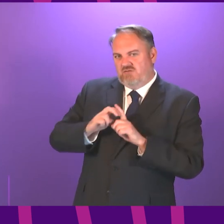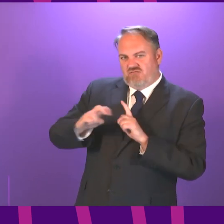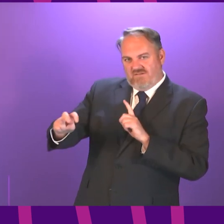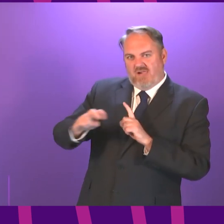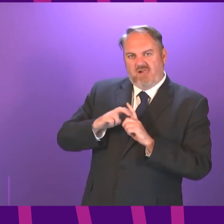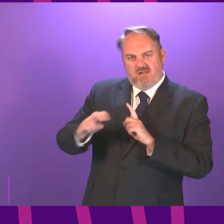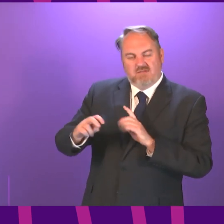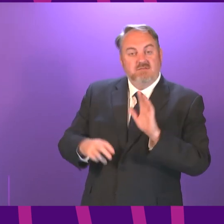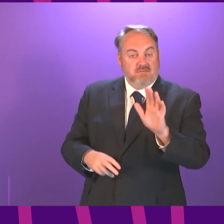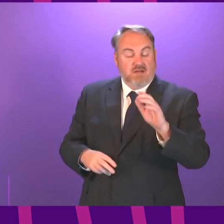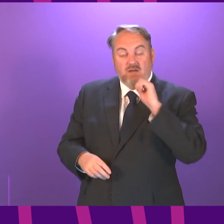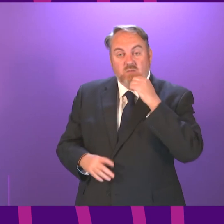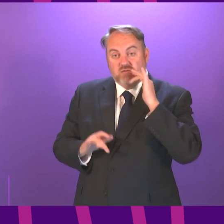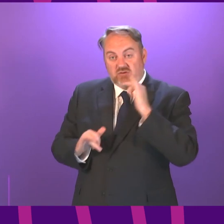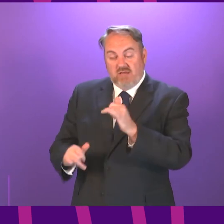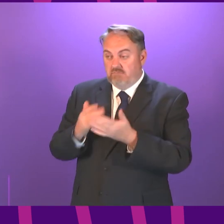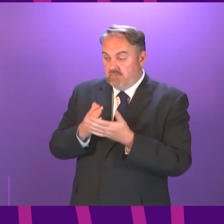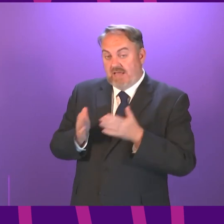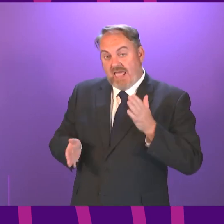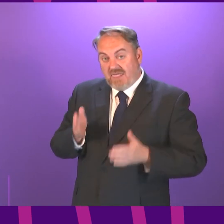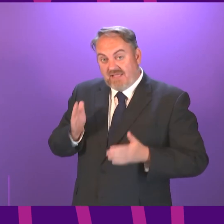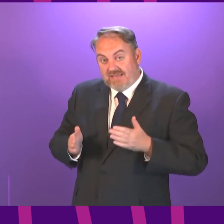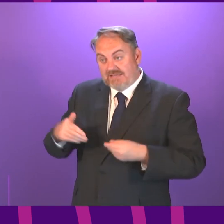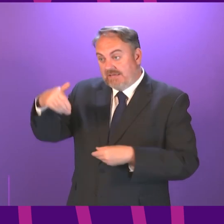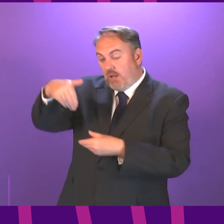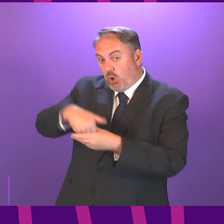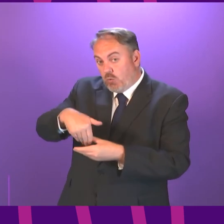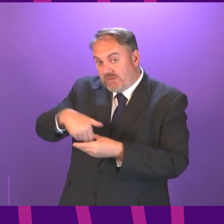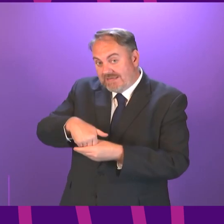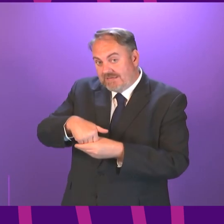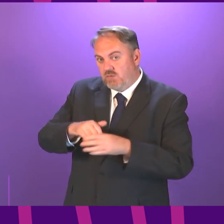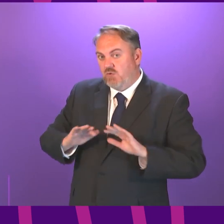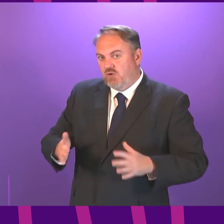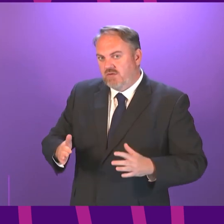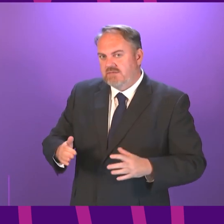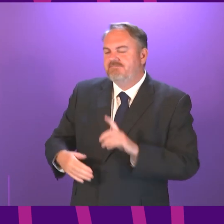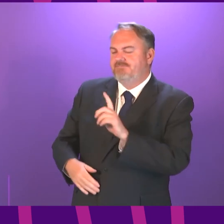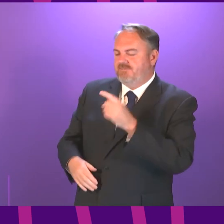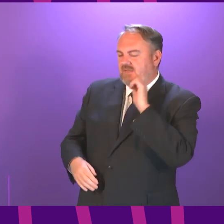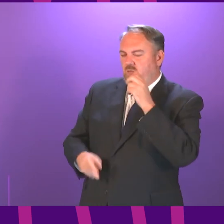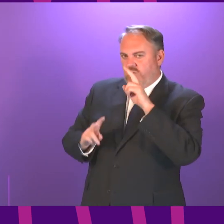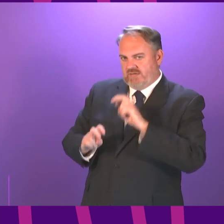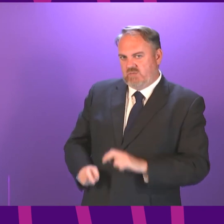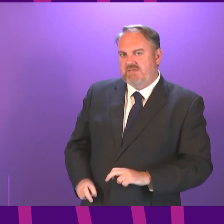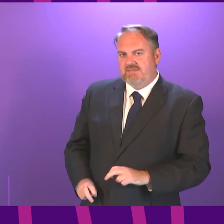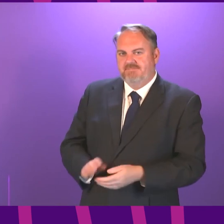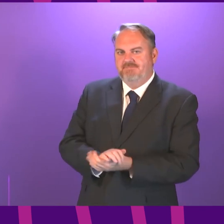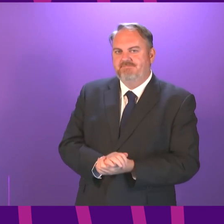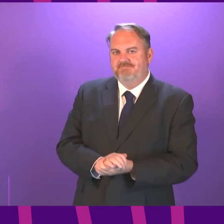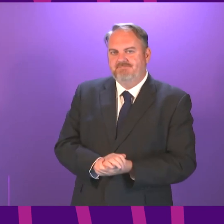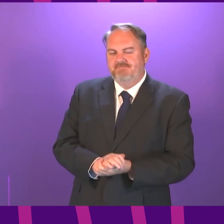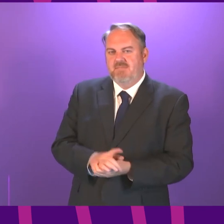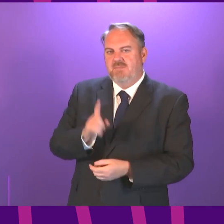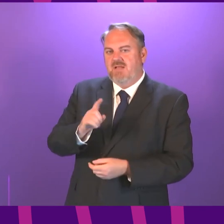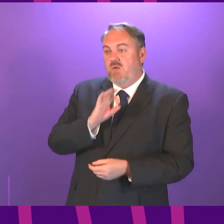things I need to check is whether athletes would fall into the category of travel that was permissible and if that is not the case I am happy to